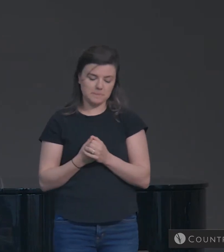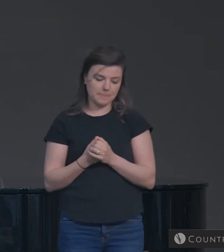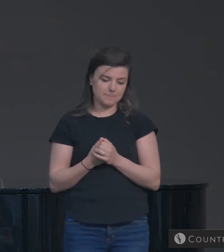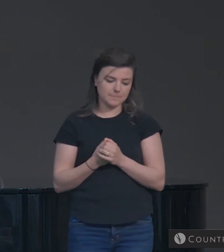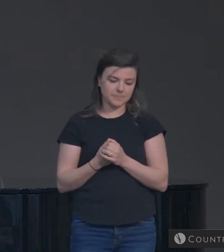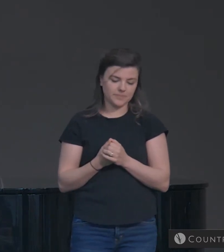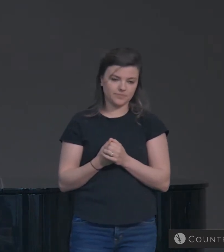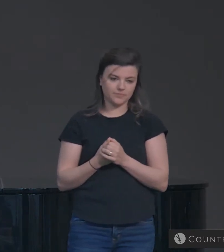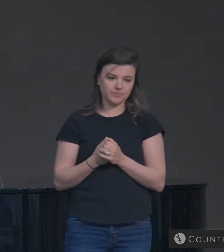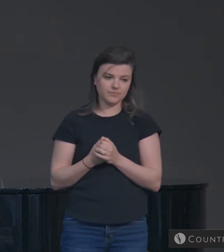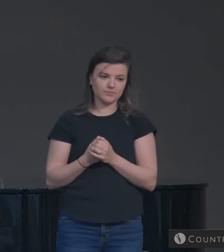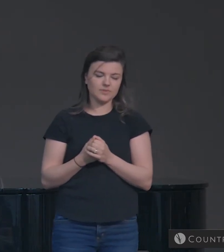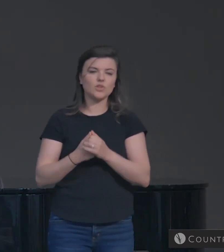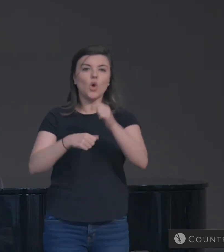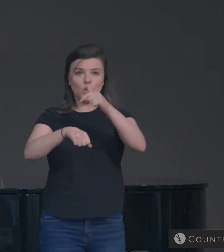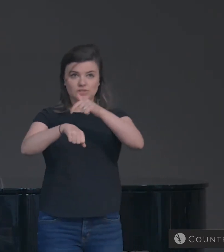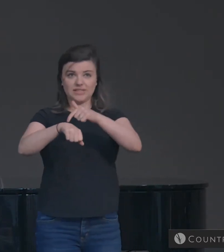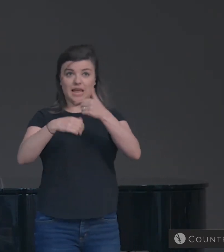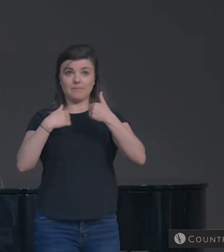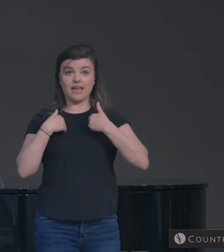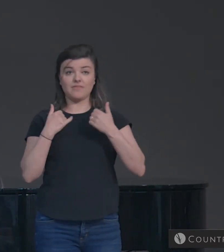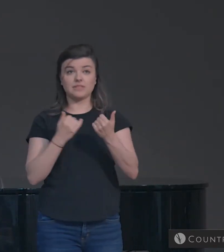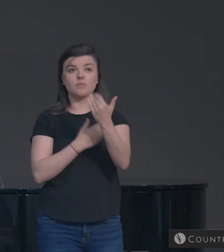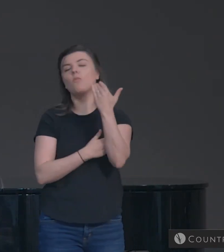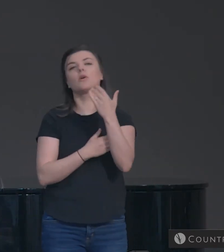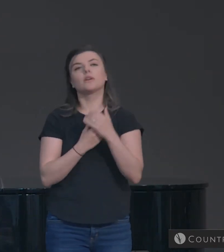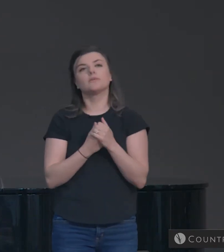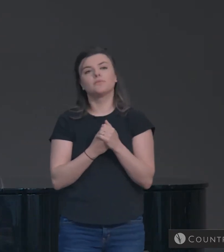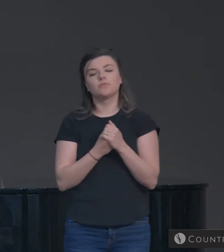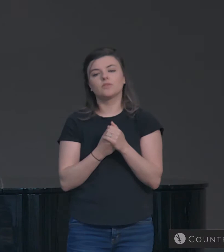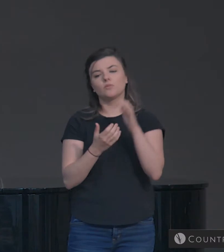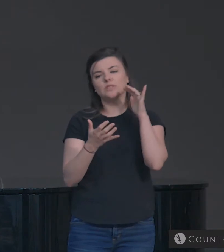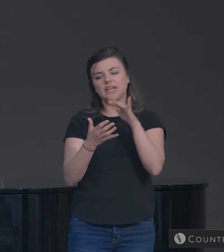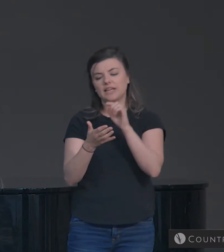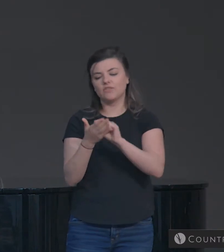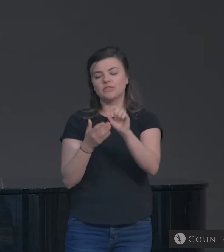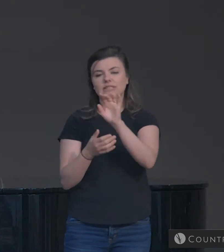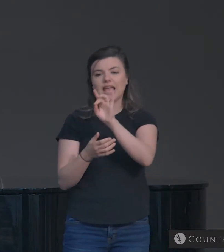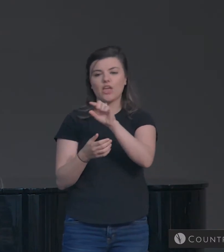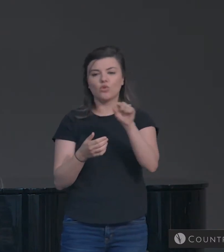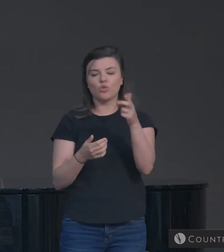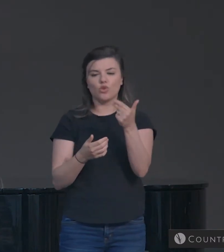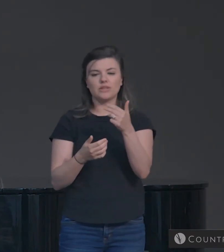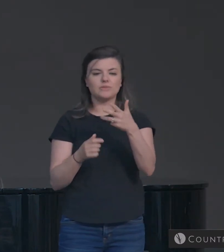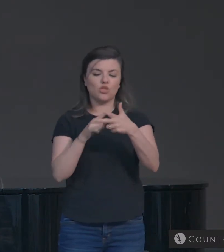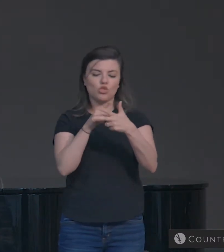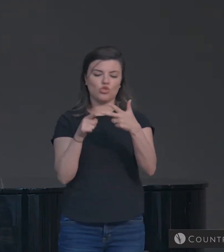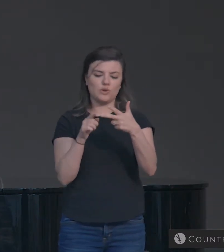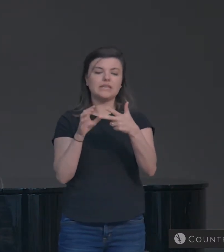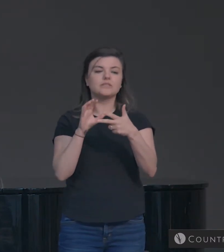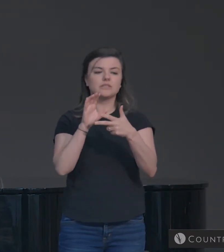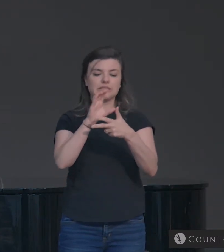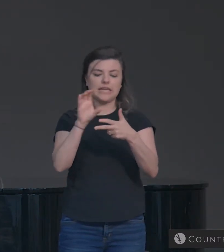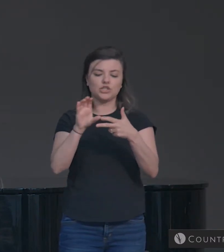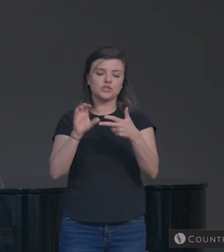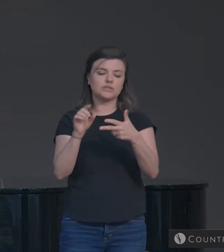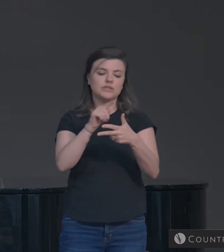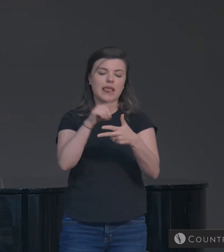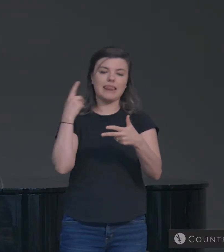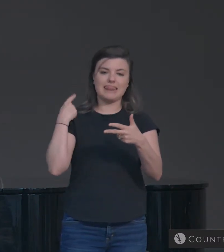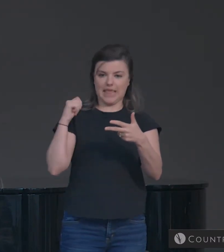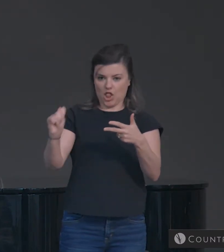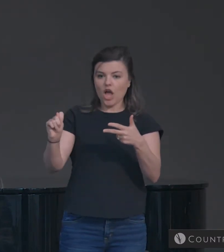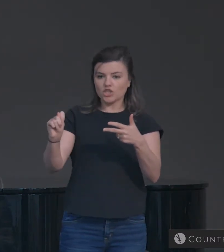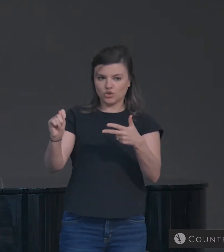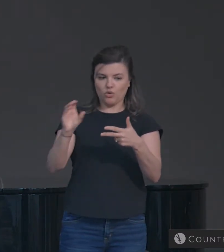With the time that we have left this morning, I want to walk you through verses 8 through 13 and see three important sections. There's a theological section